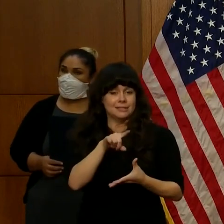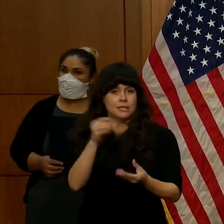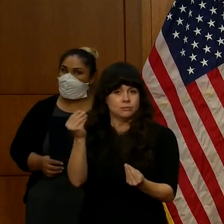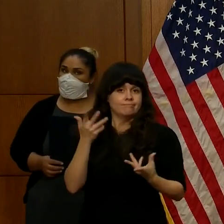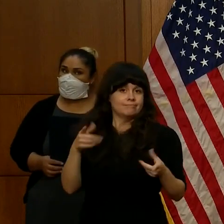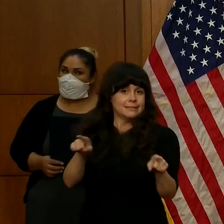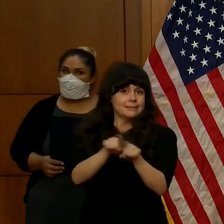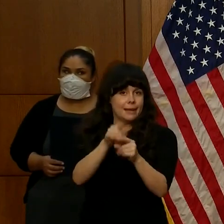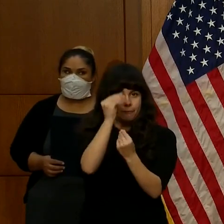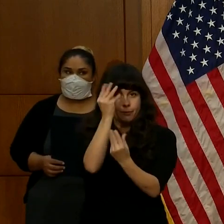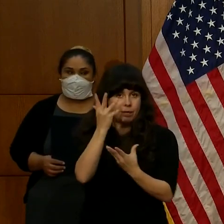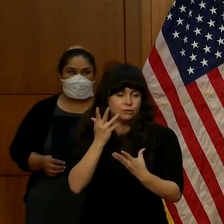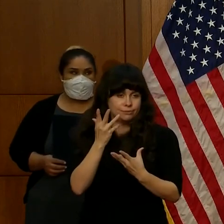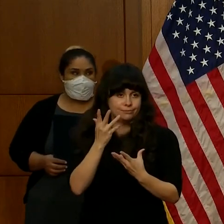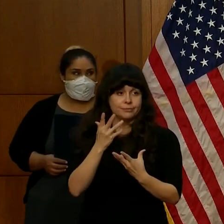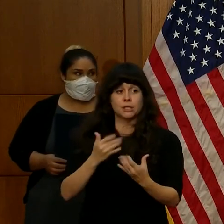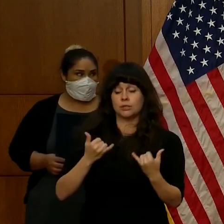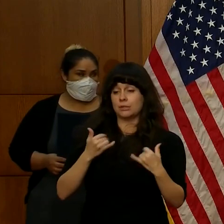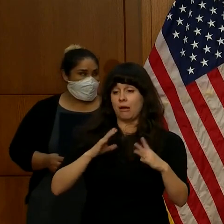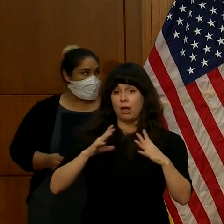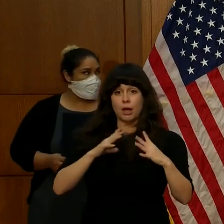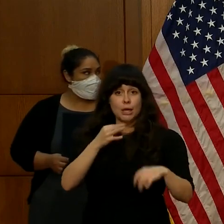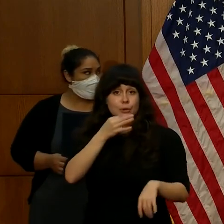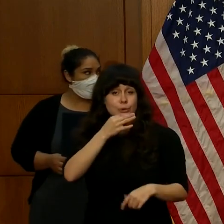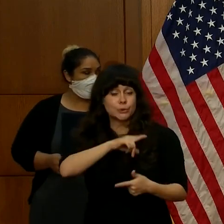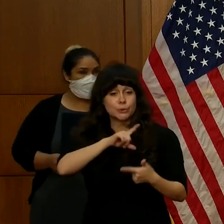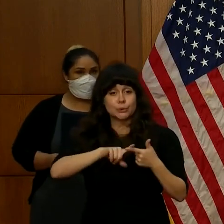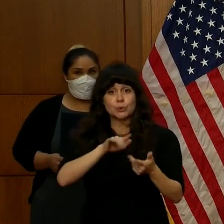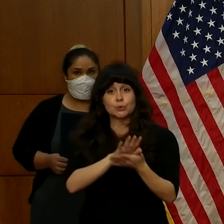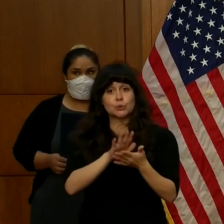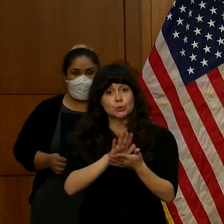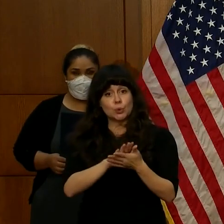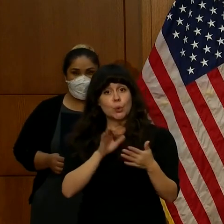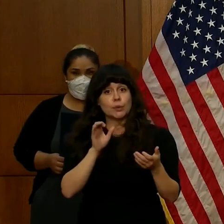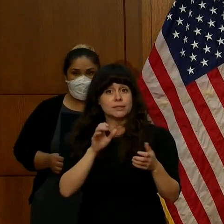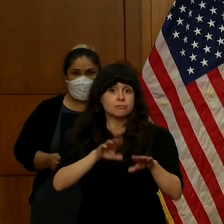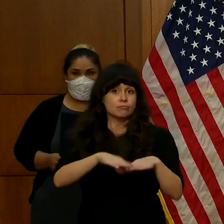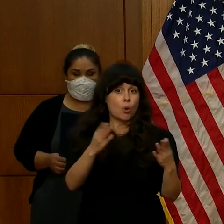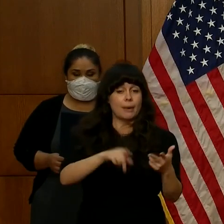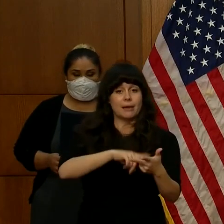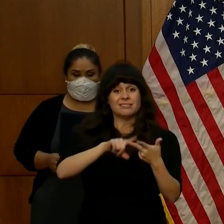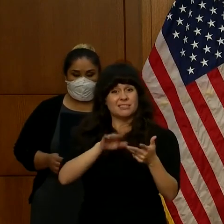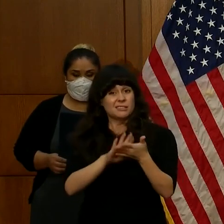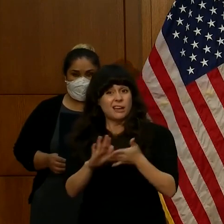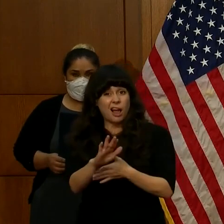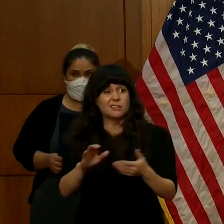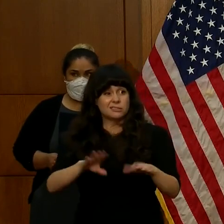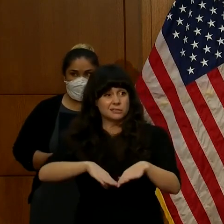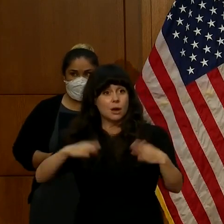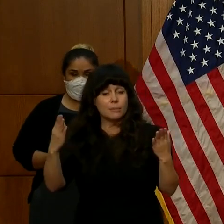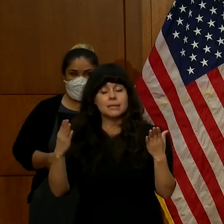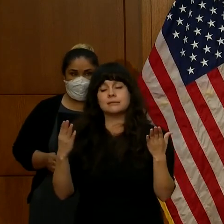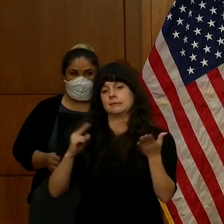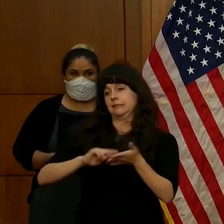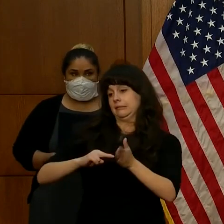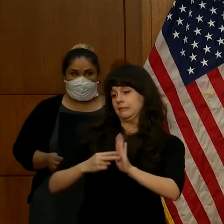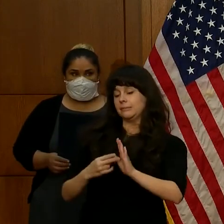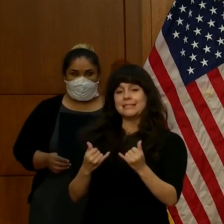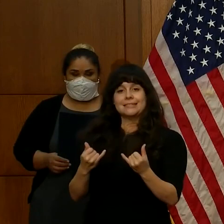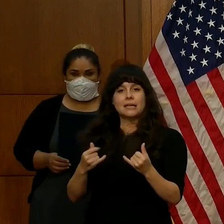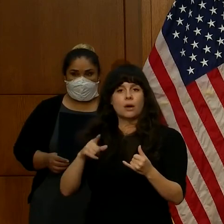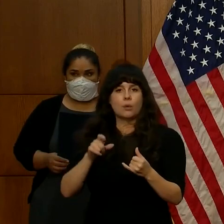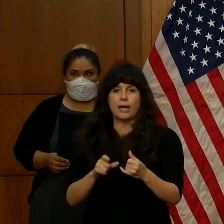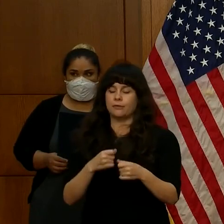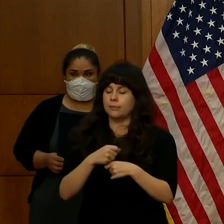back to school coming in different forms, and with colleges returning, now is the time to double down on what we